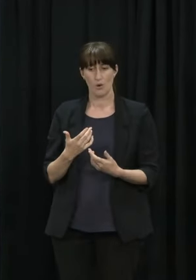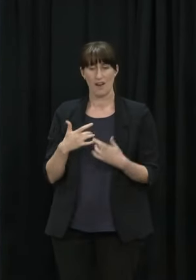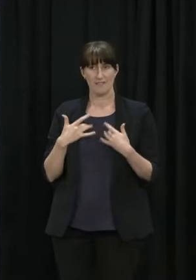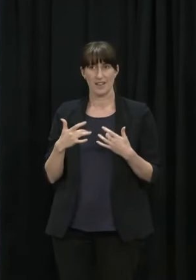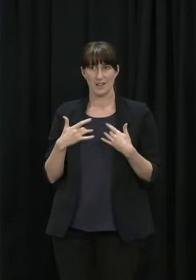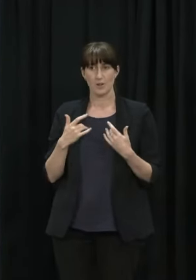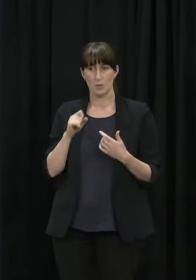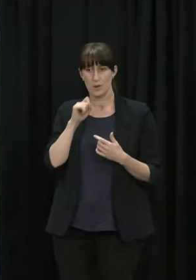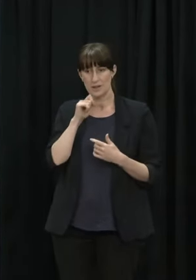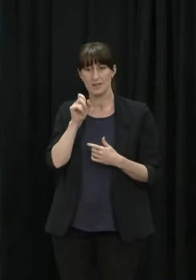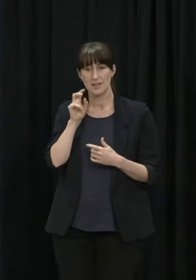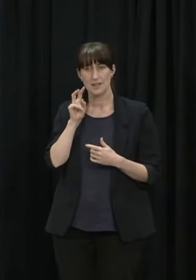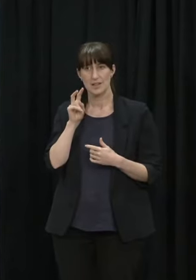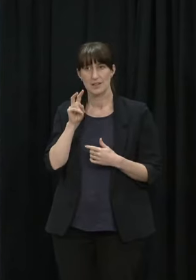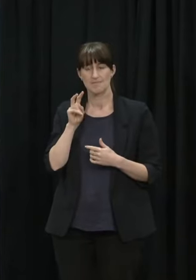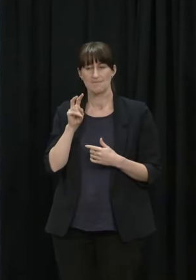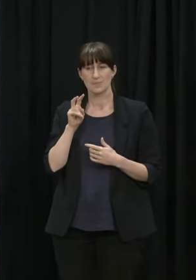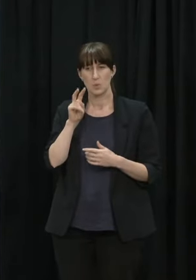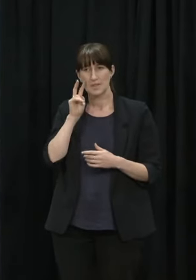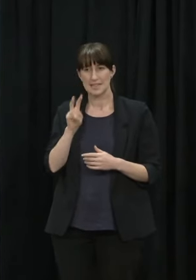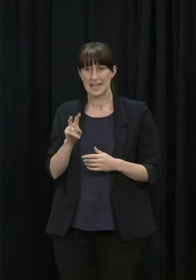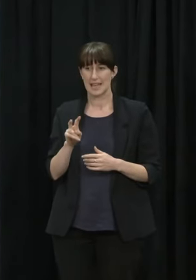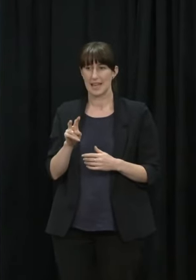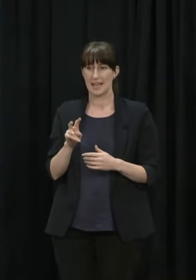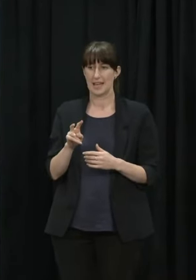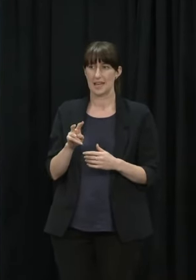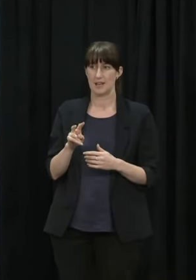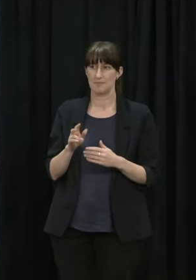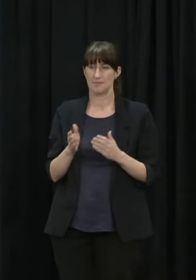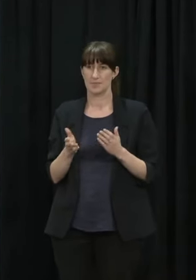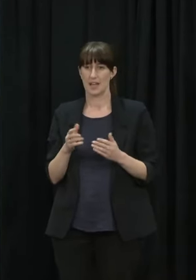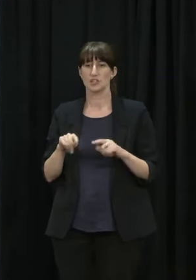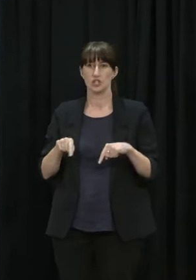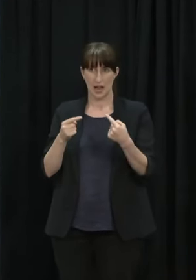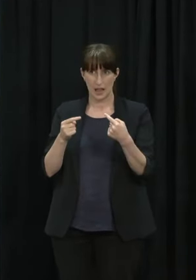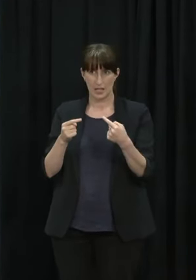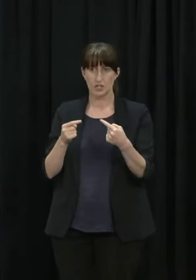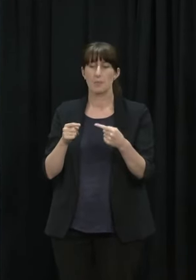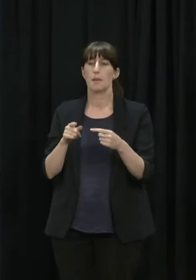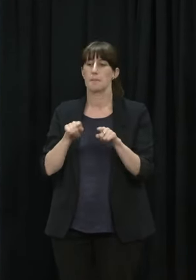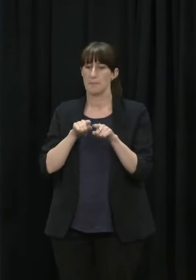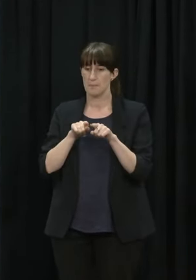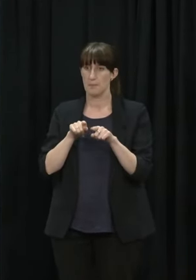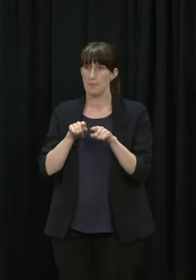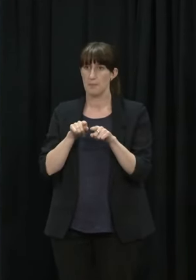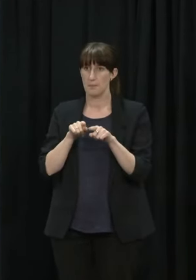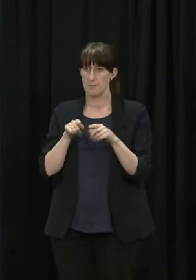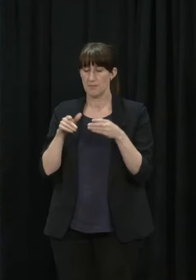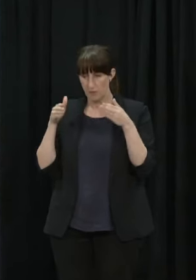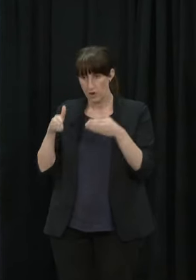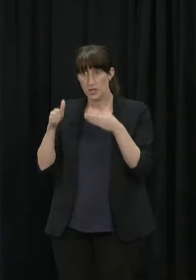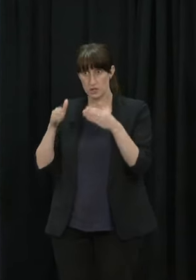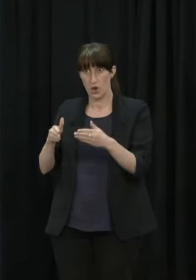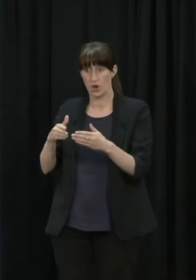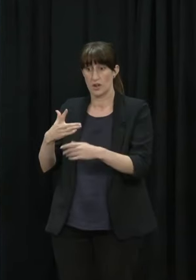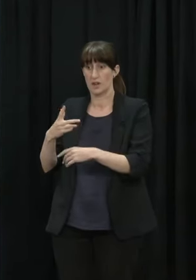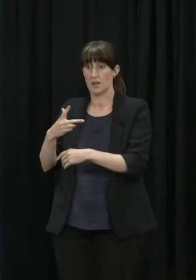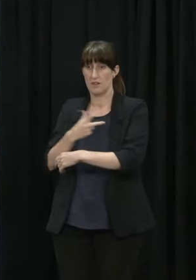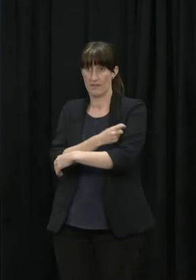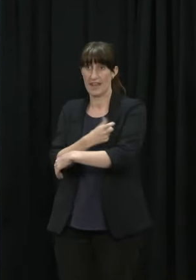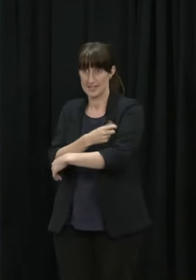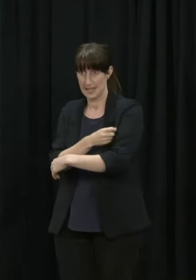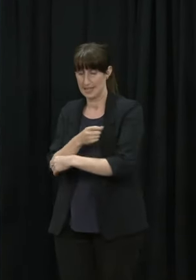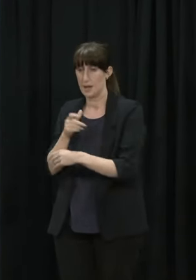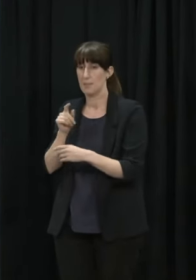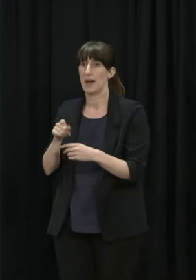we'll still be focused on the equity challenge around first and second doses but most of our effort will now move to the booster campaign and to the rollout of the vaccination